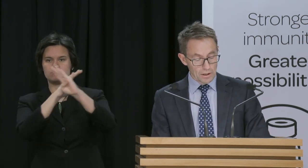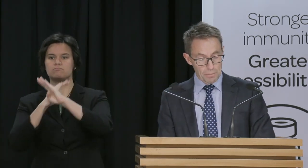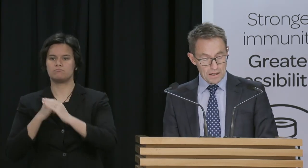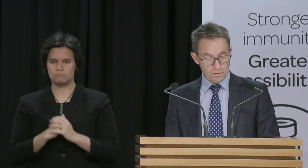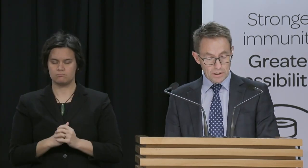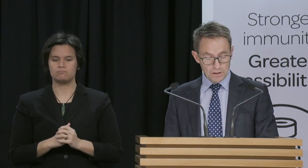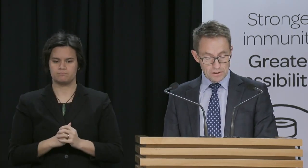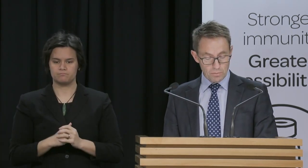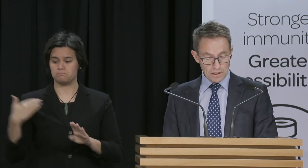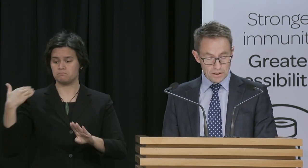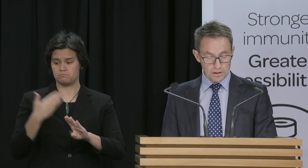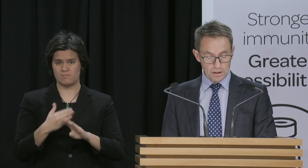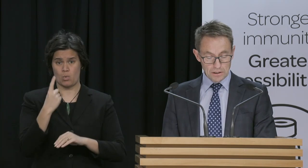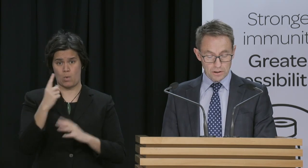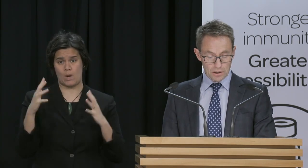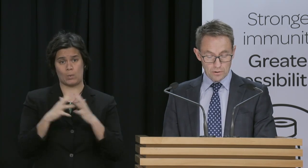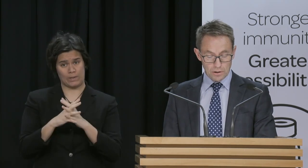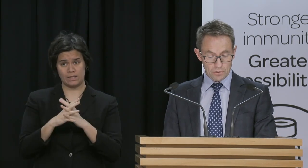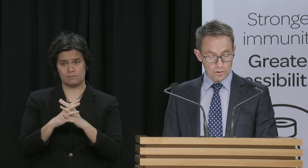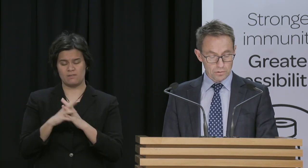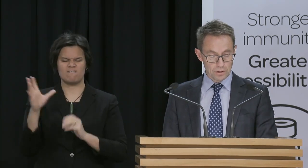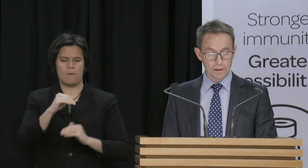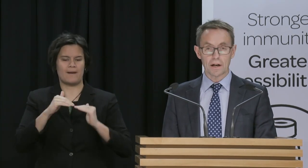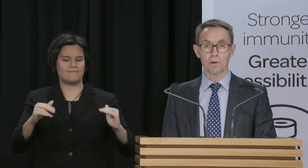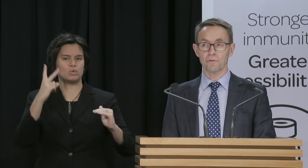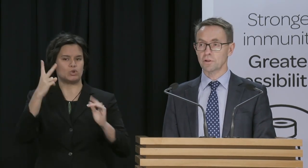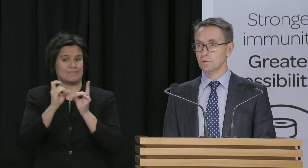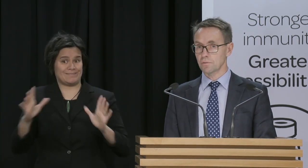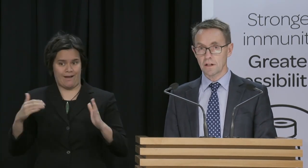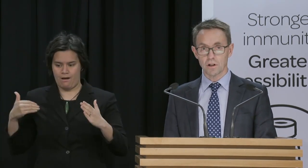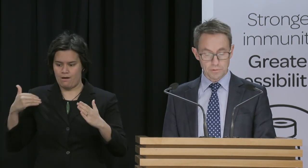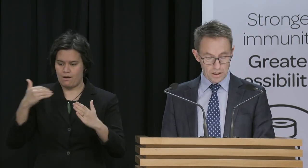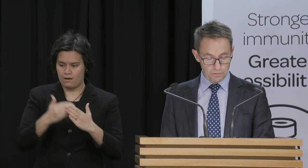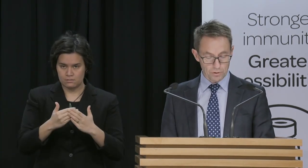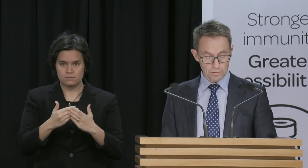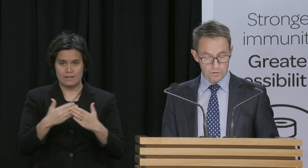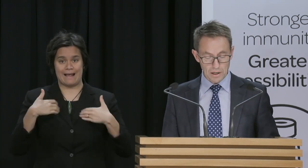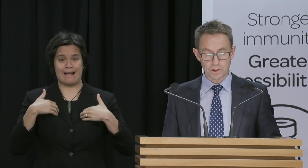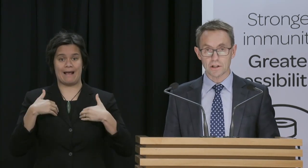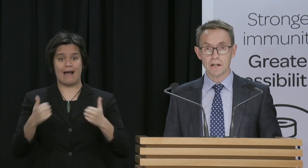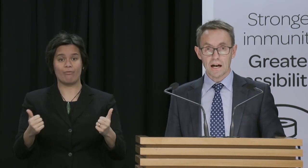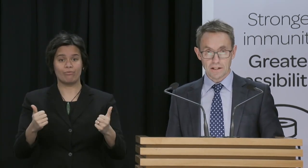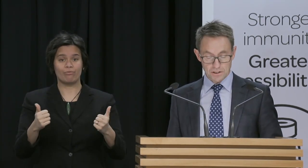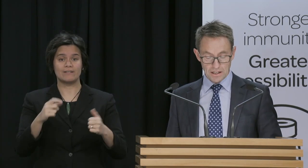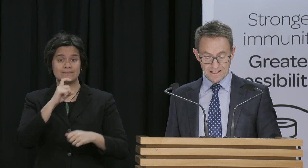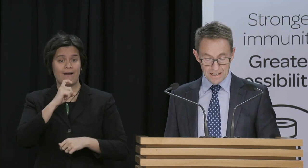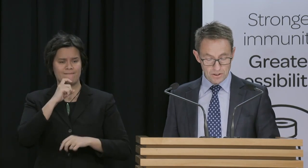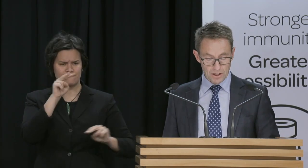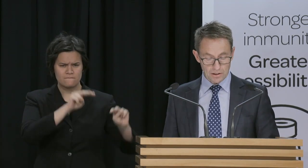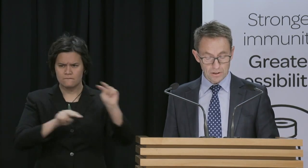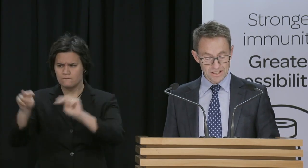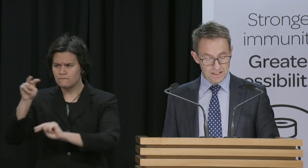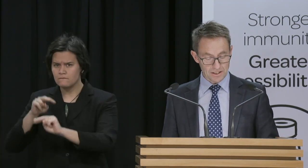In the past week since Wellington entered alert level two, health officials have had time to gather further information, undertake